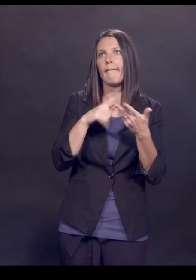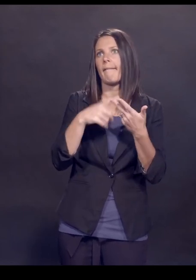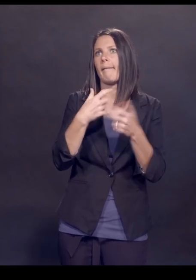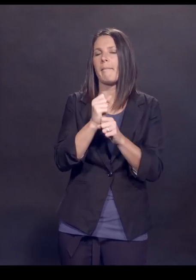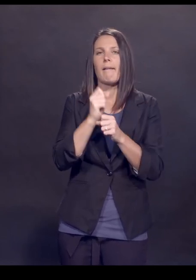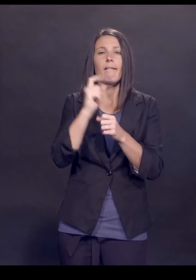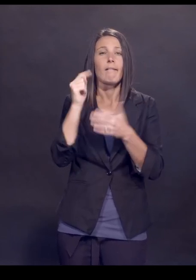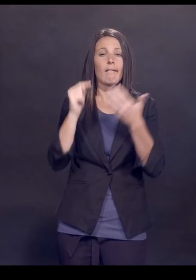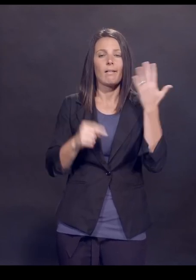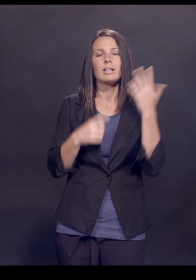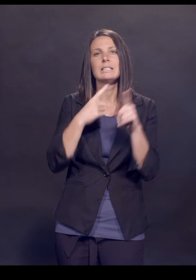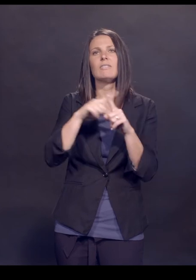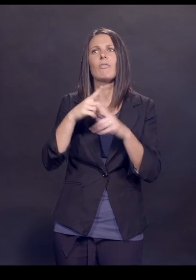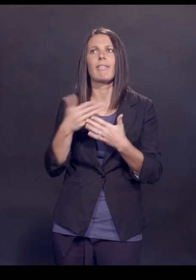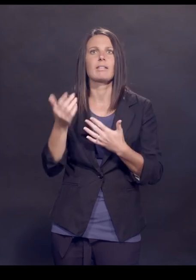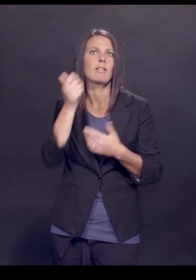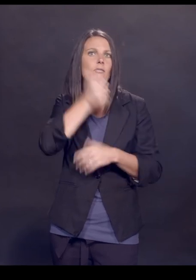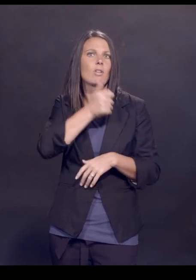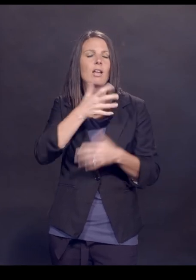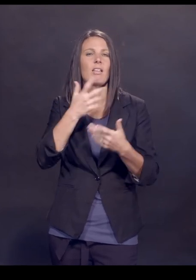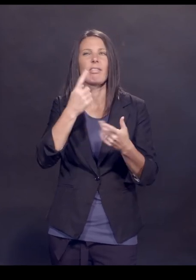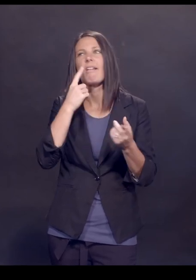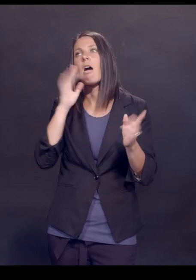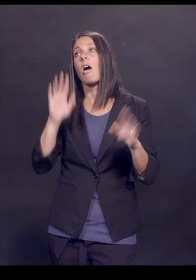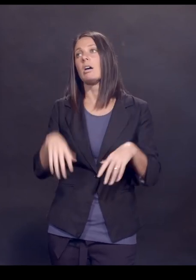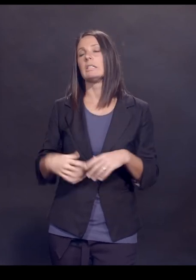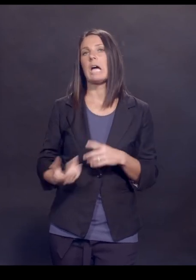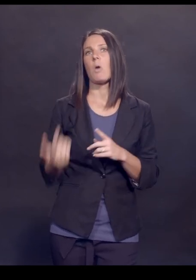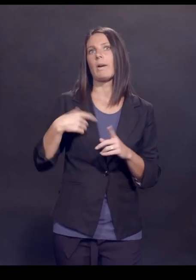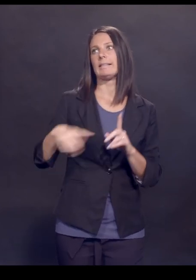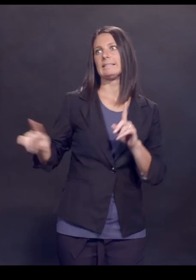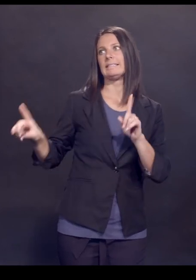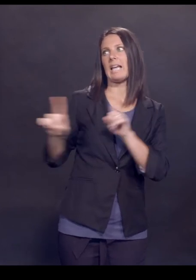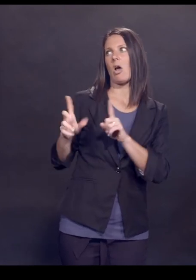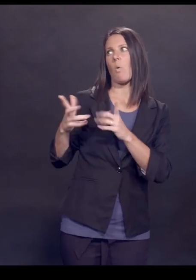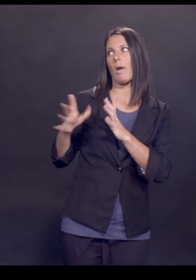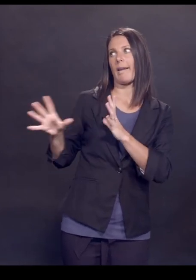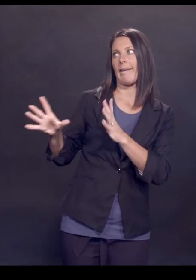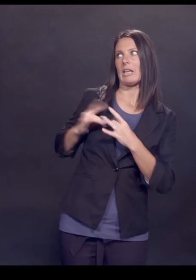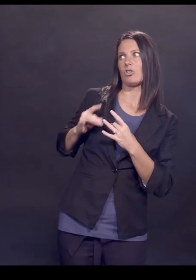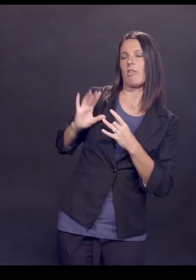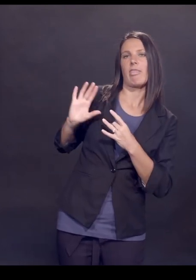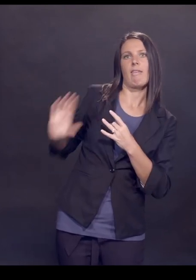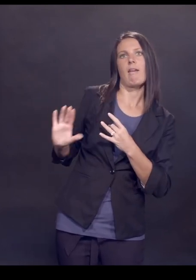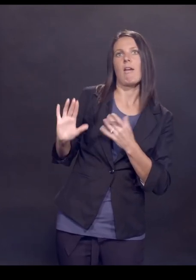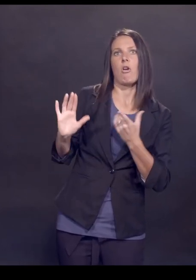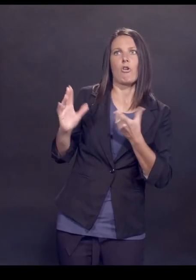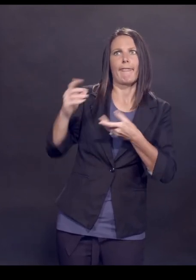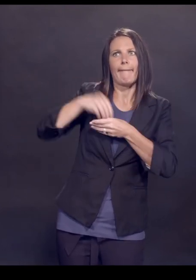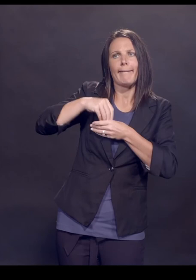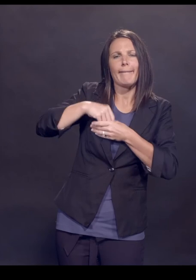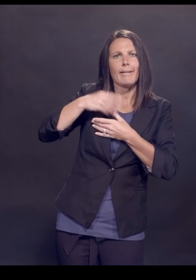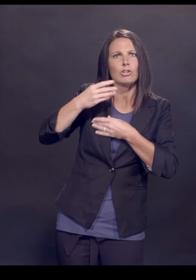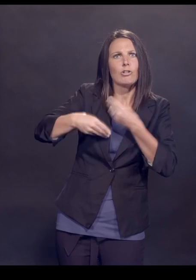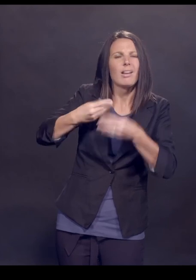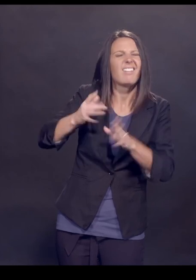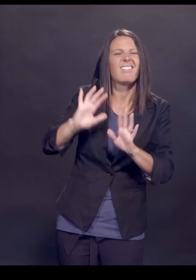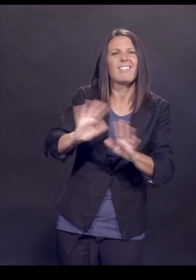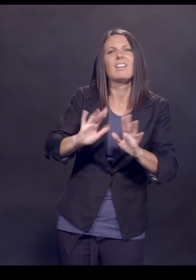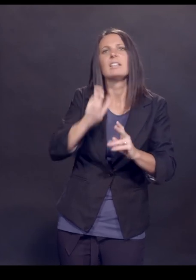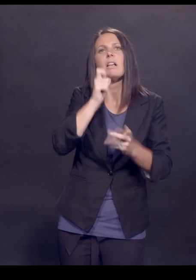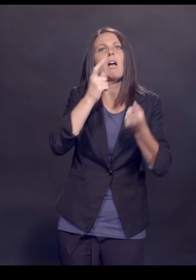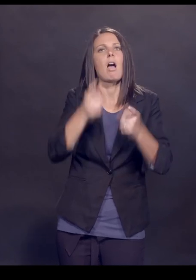every day. It's like, you know, thinking, I don't want to stand next to somebody because I might catch their hemoglobin or insulin or growth hormone. It's not going to happen.